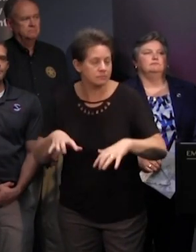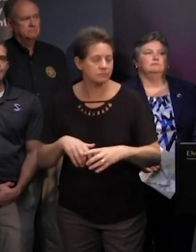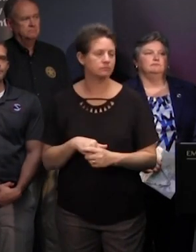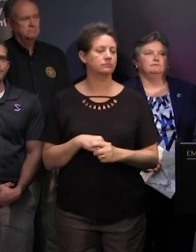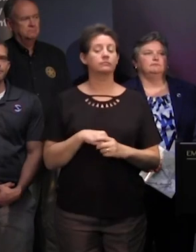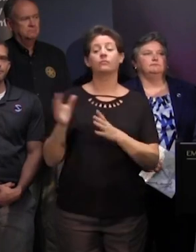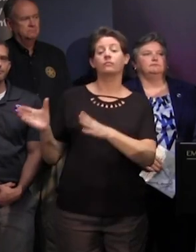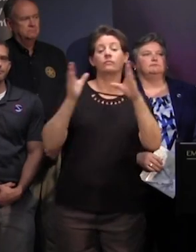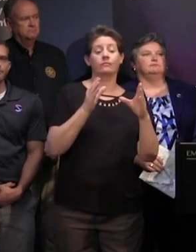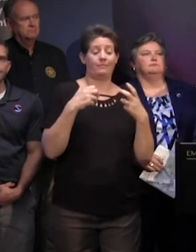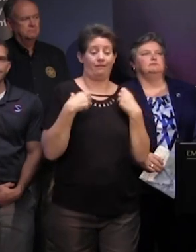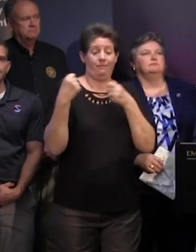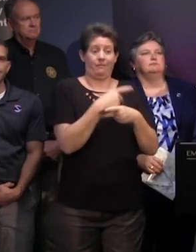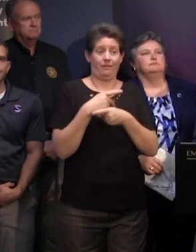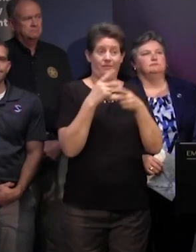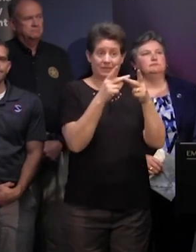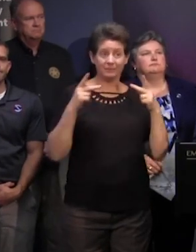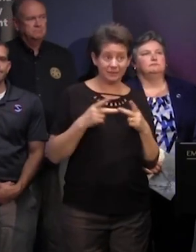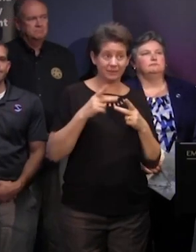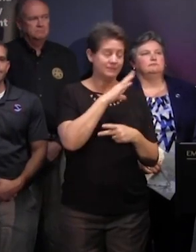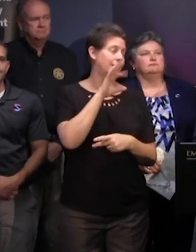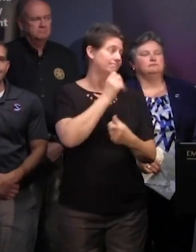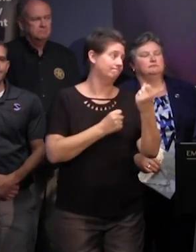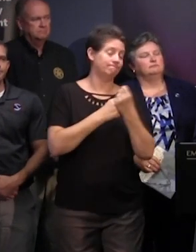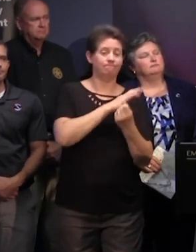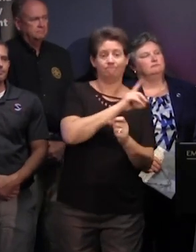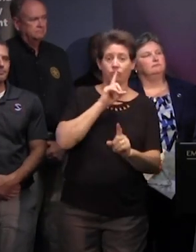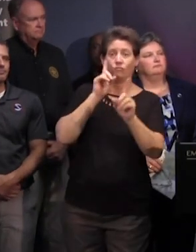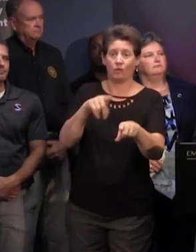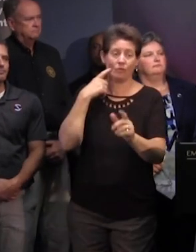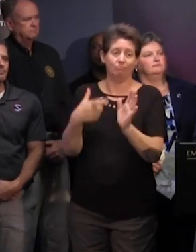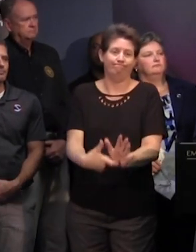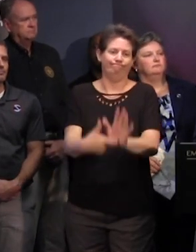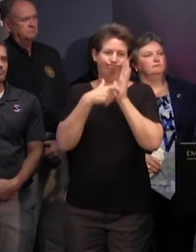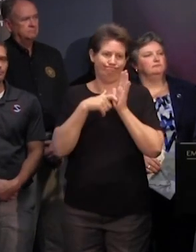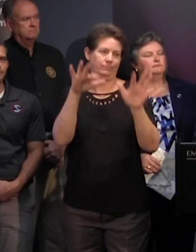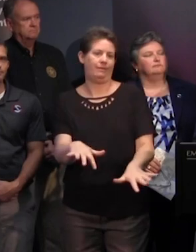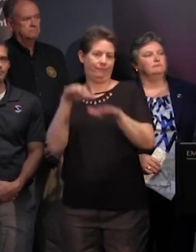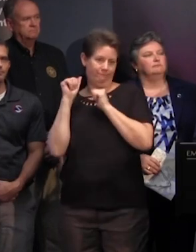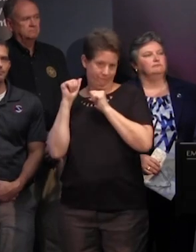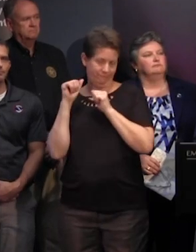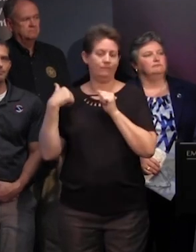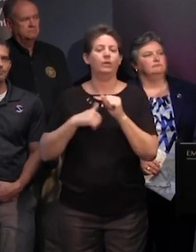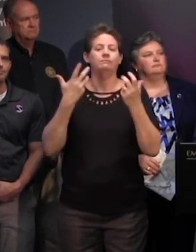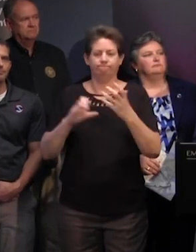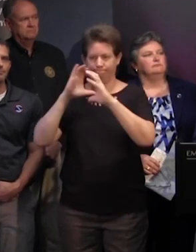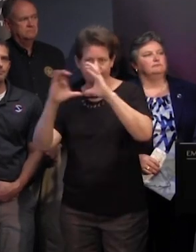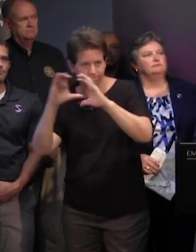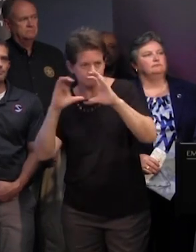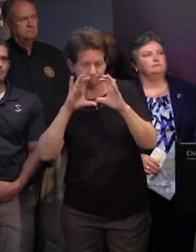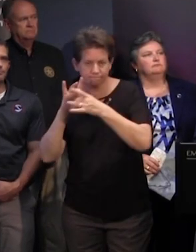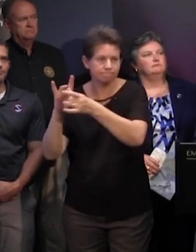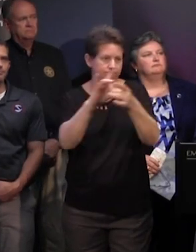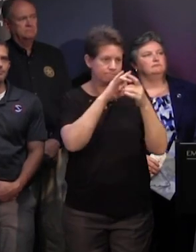relates to health care facilities and in support of the order that the governor issued for mandatory medical evacuation we have been in communication working